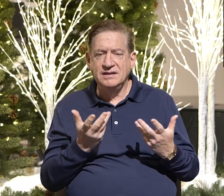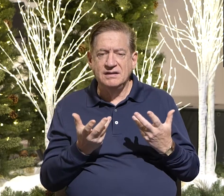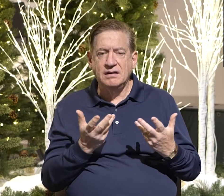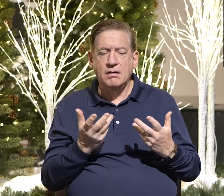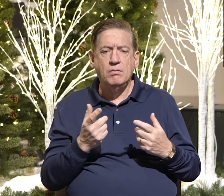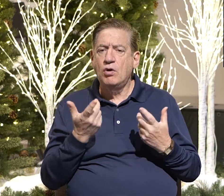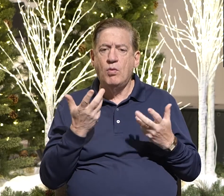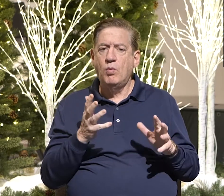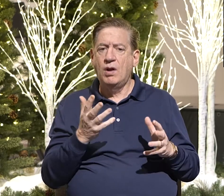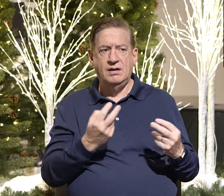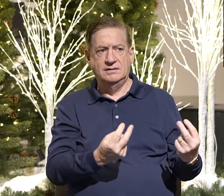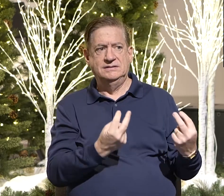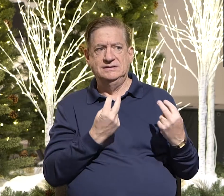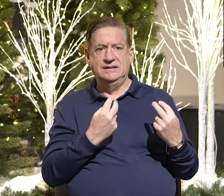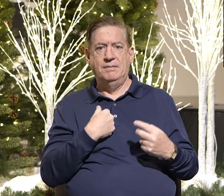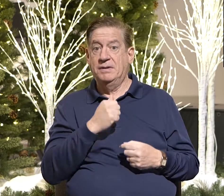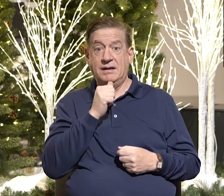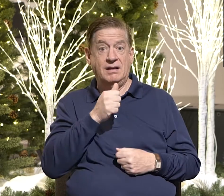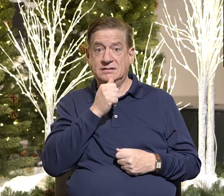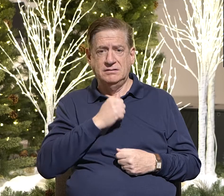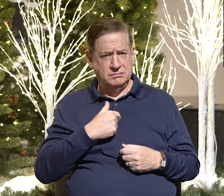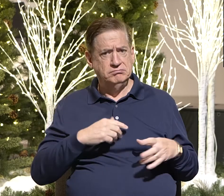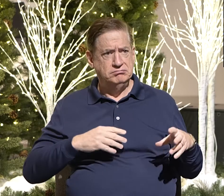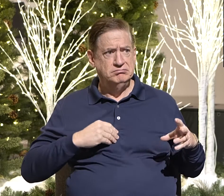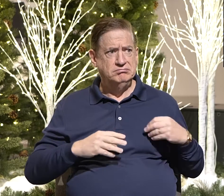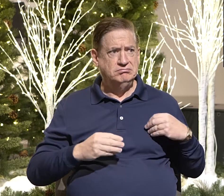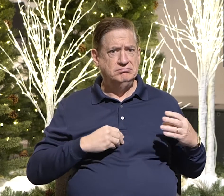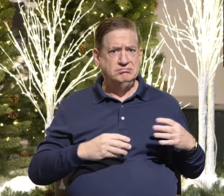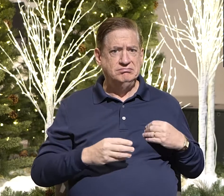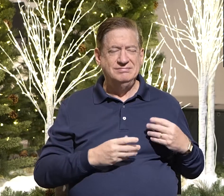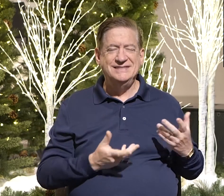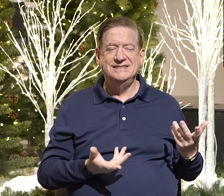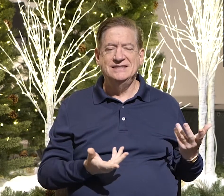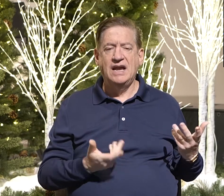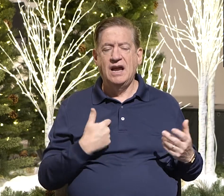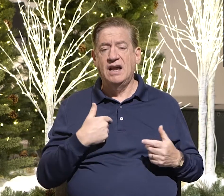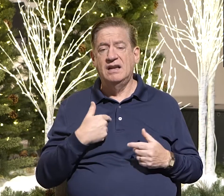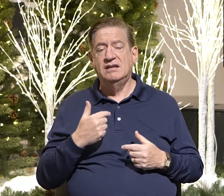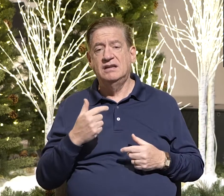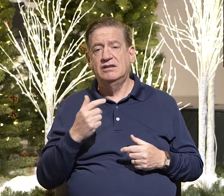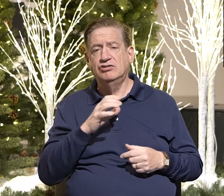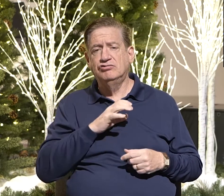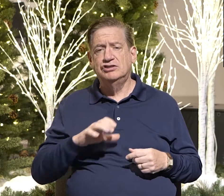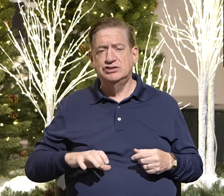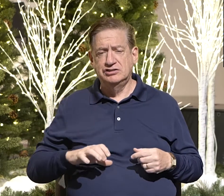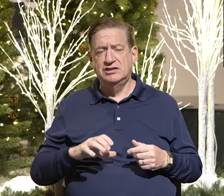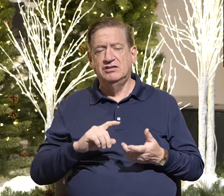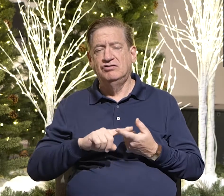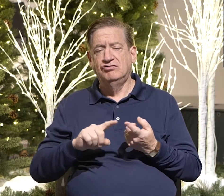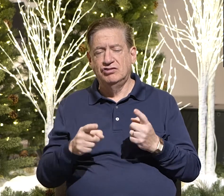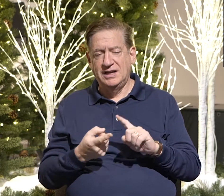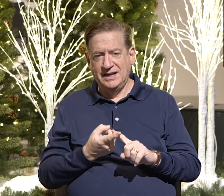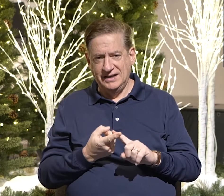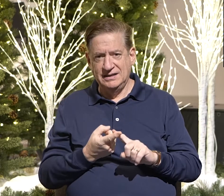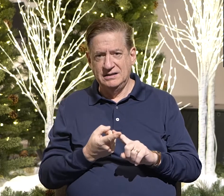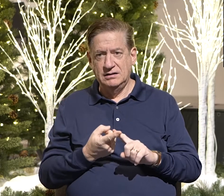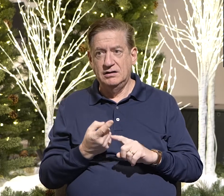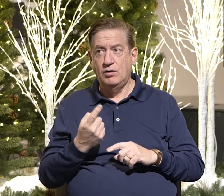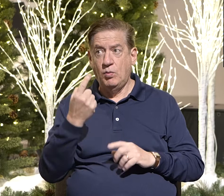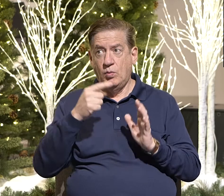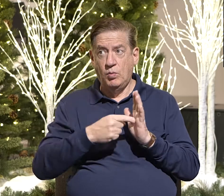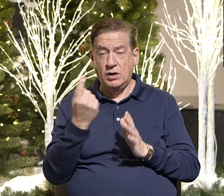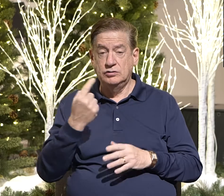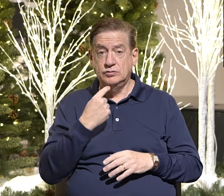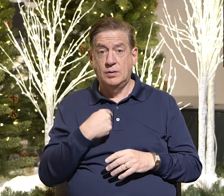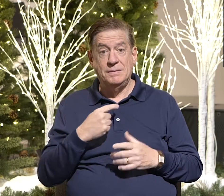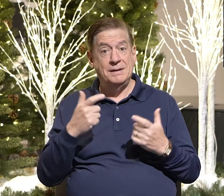You don't want to be seen as intolerant in our world today. I had a Christian friend once tell me that